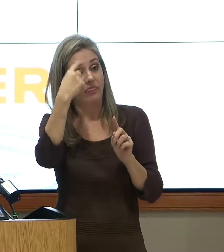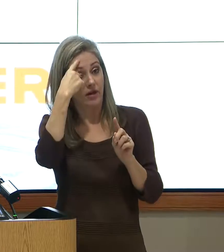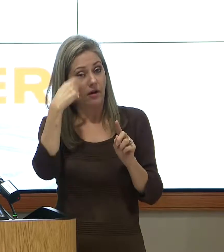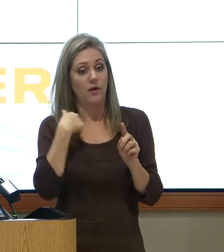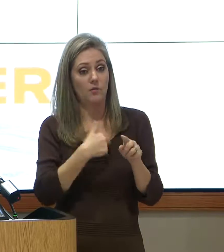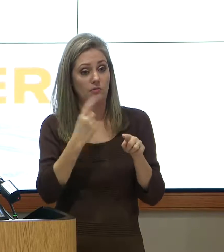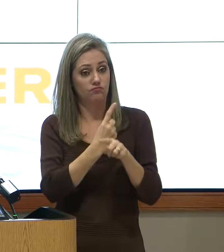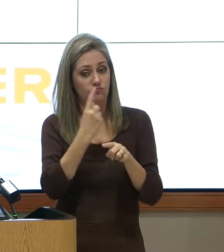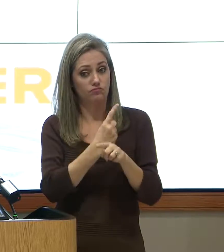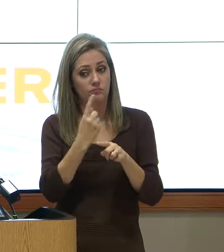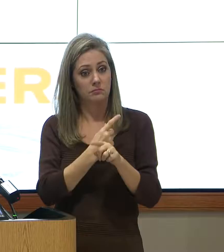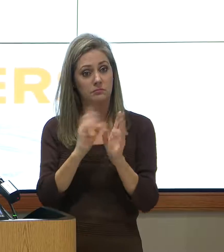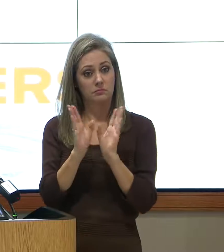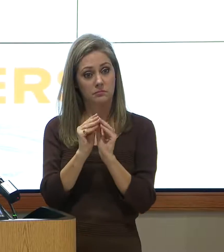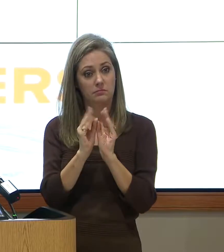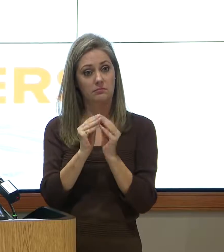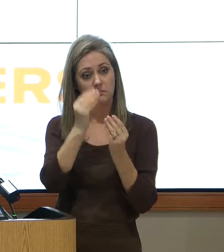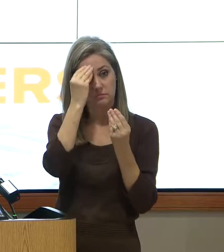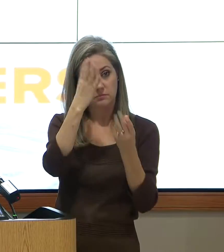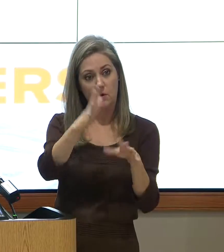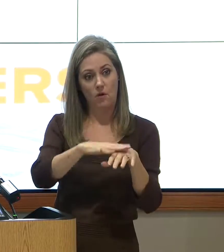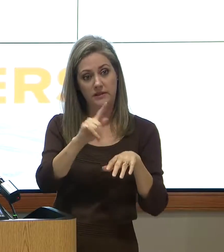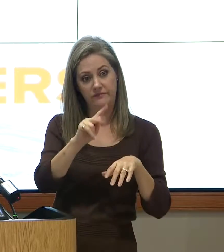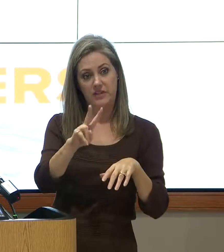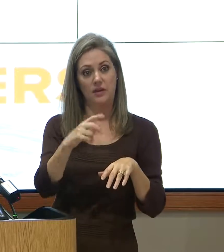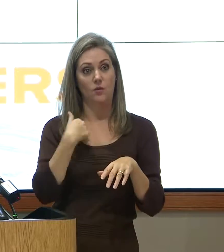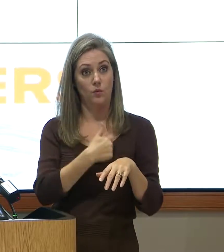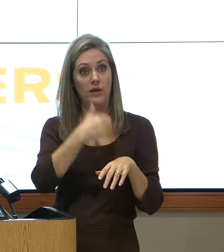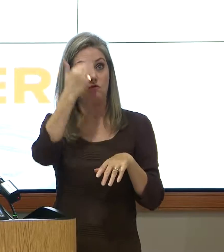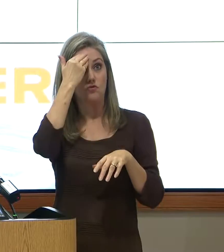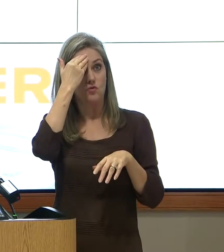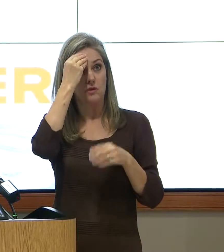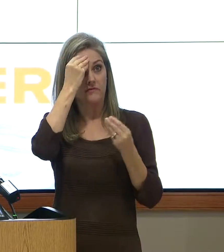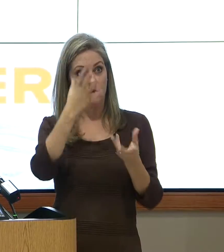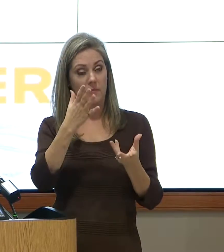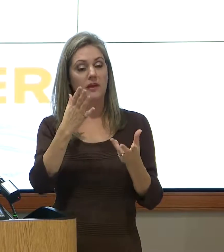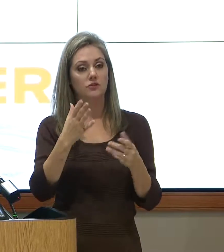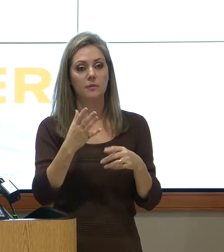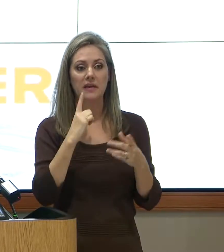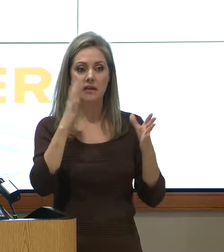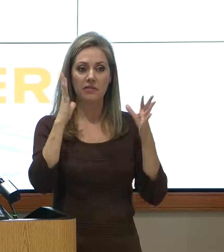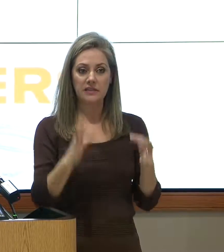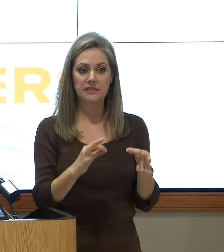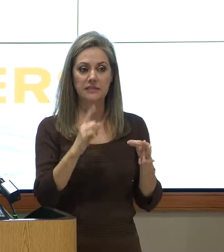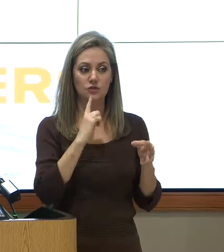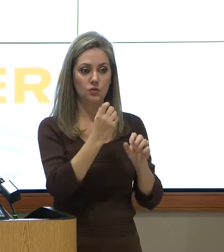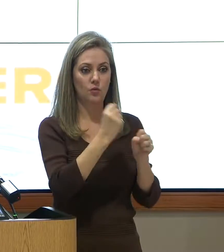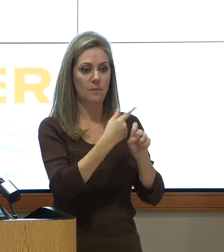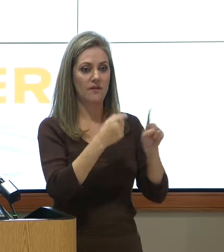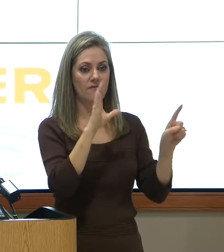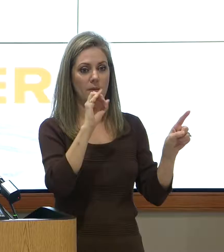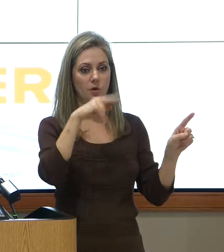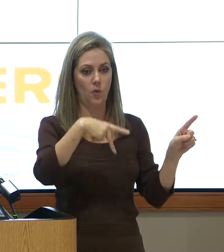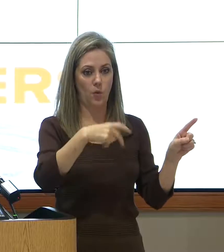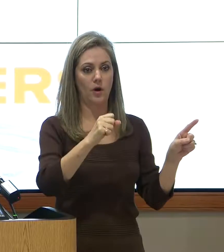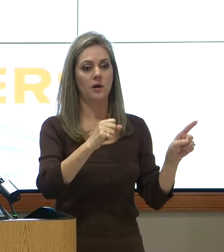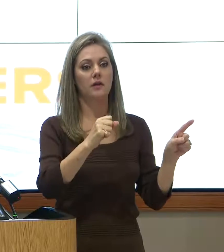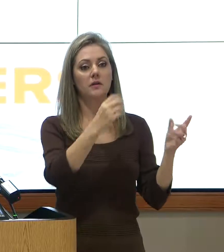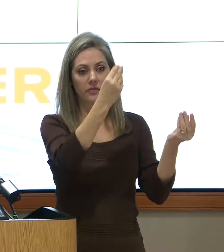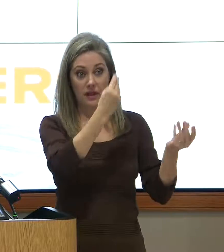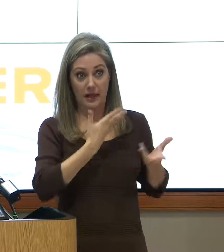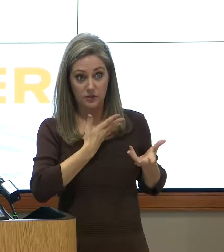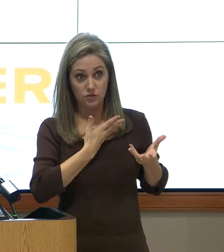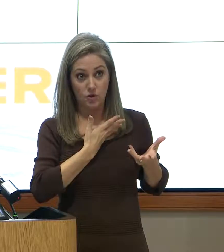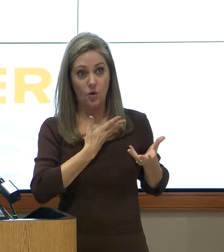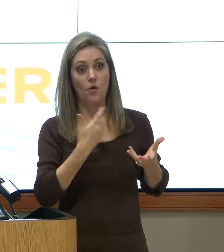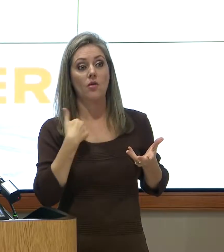up press releases regarding the information as it was made known to us. mean, the decisions to make the releases were made by the Corps. They would let us know when they were making those, and then